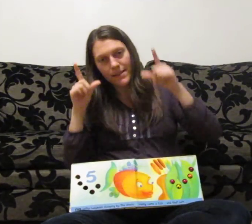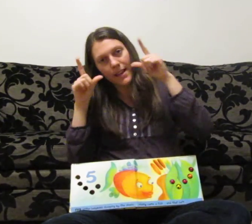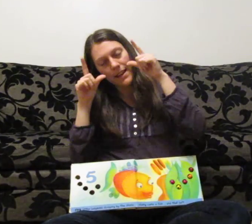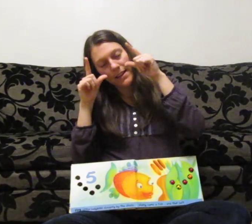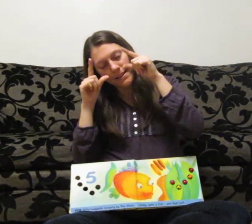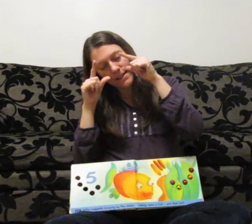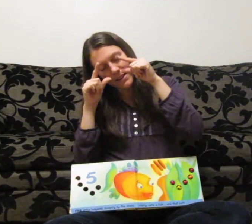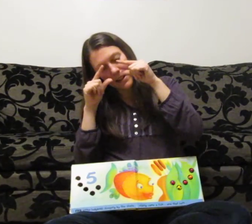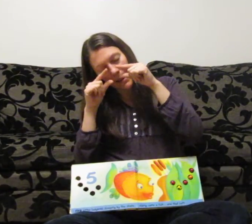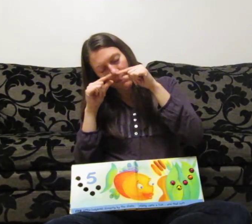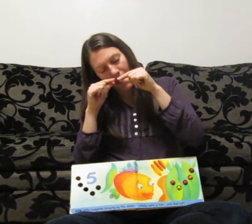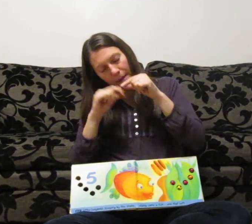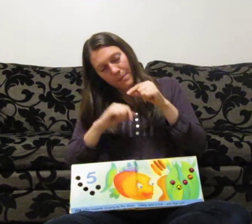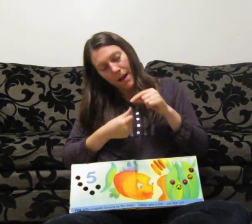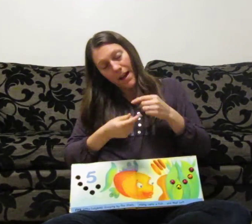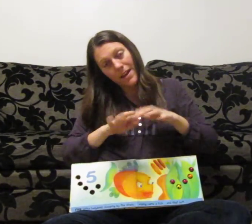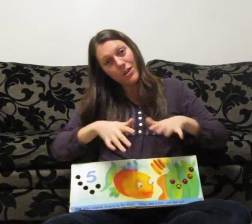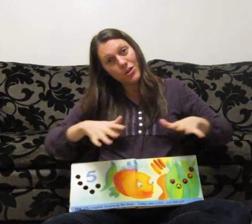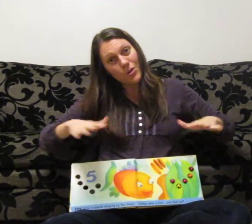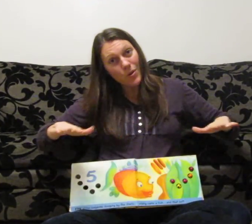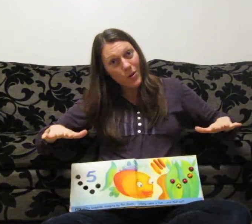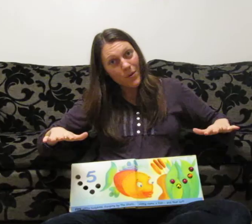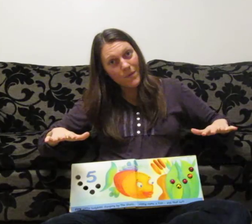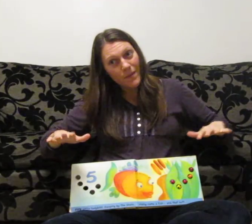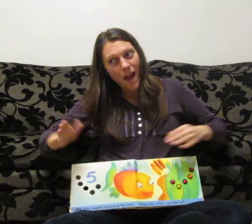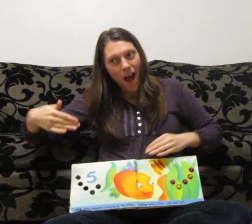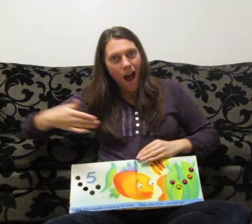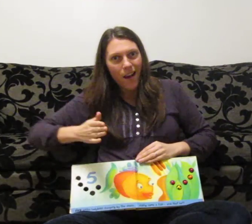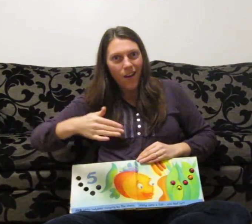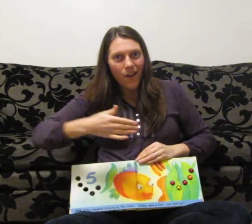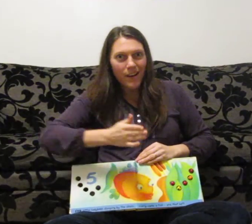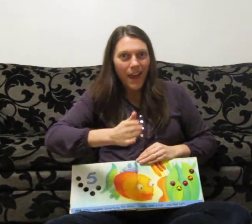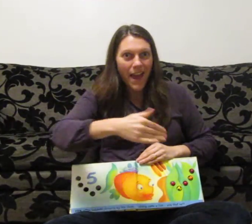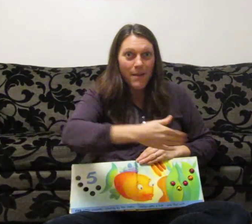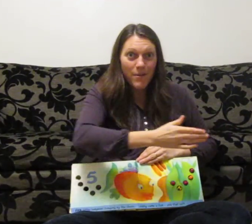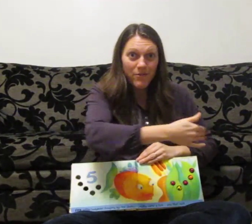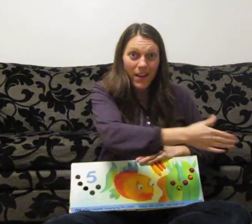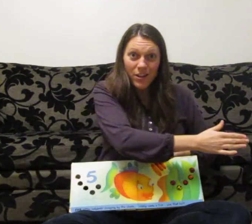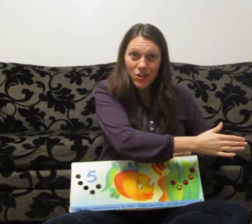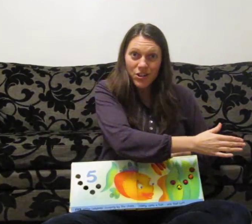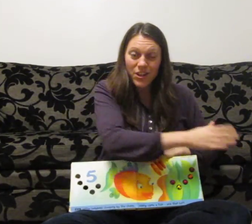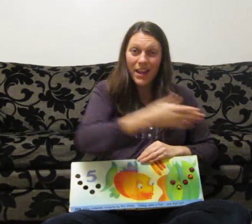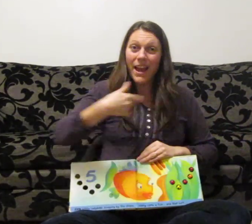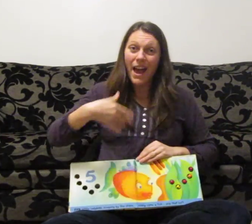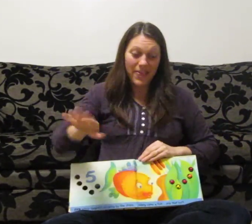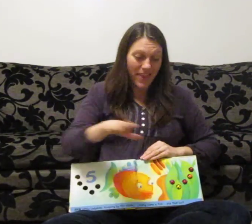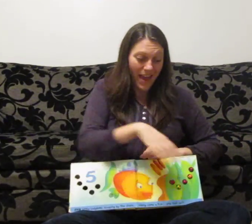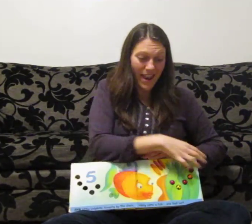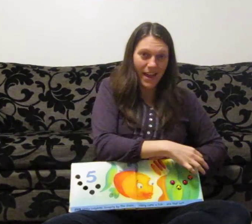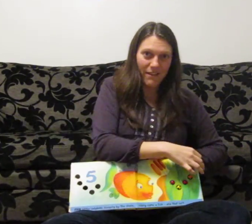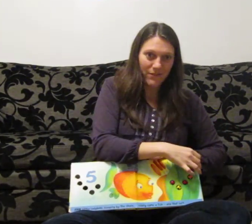sleeping by the shore. Along came a fish and that left